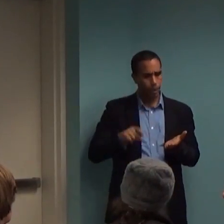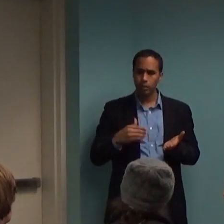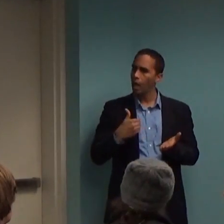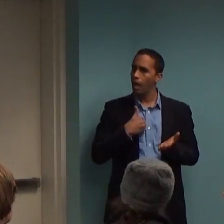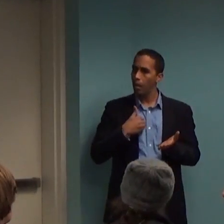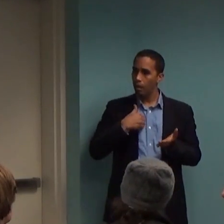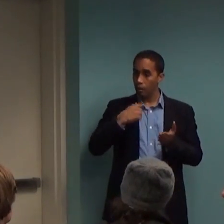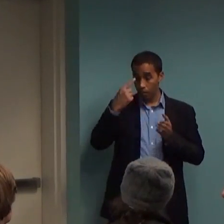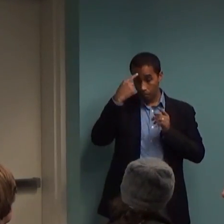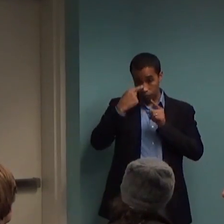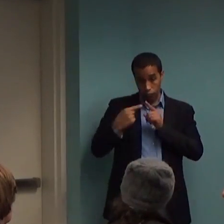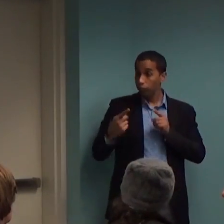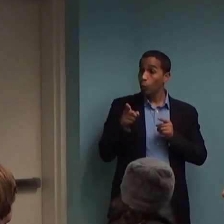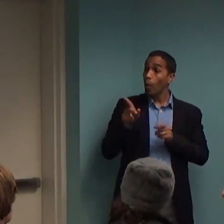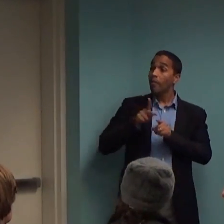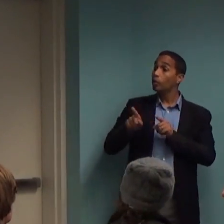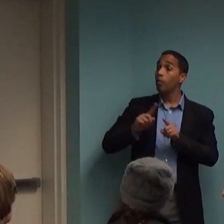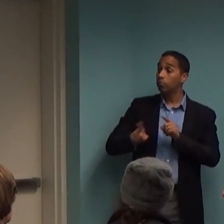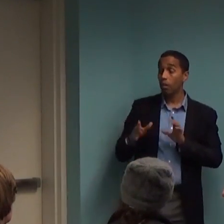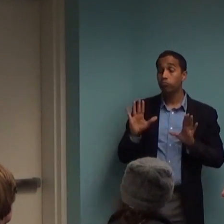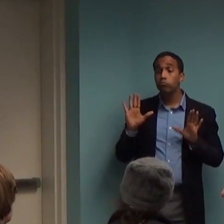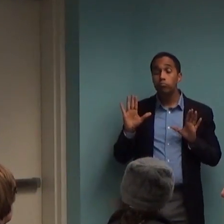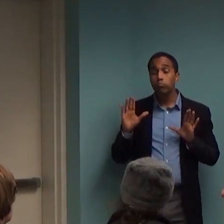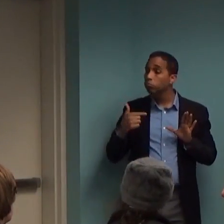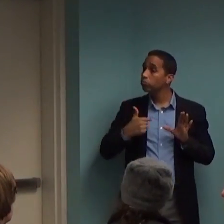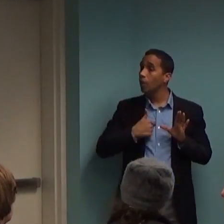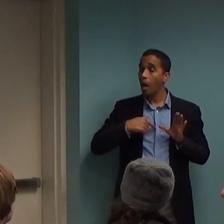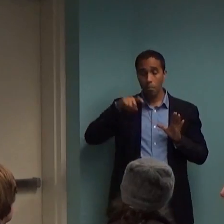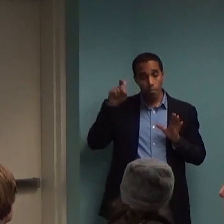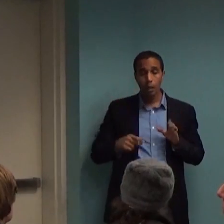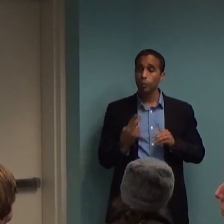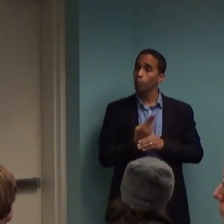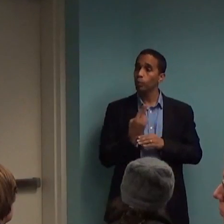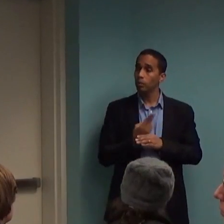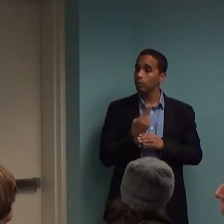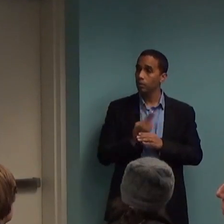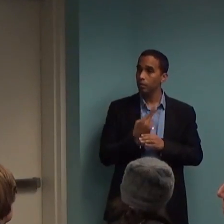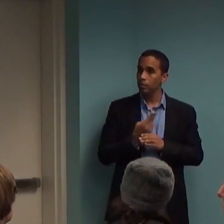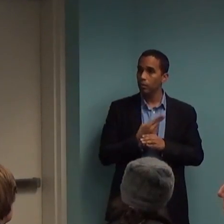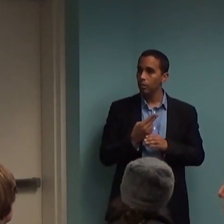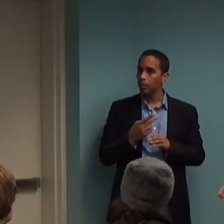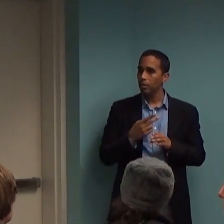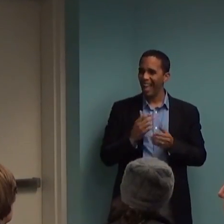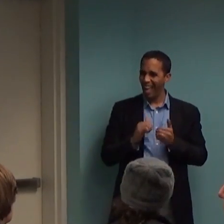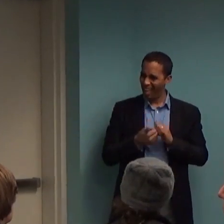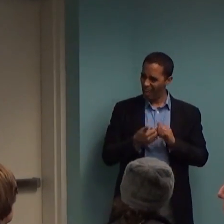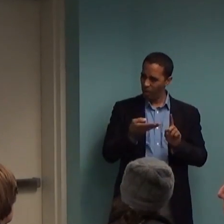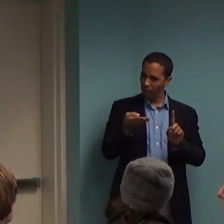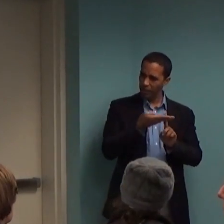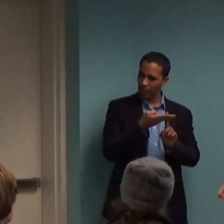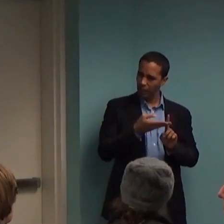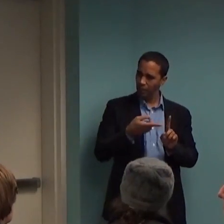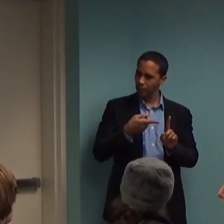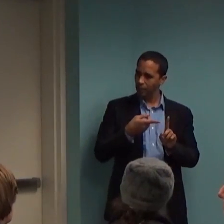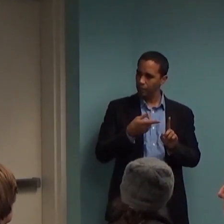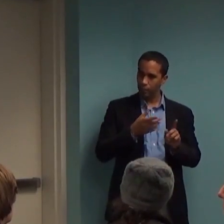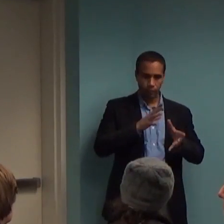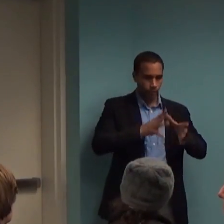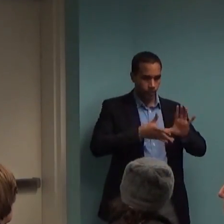expert or professional opinion, or even in the psychiatrist's professional opinion, they really don't. And how would you, if you have encountered that, or have you in the past?